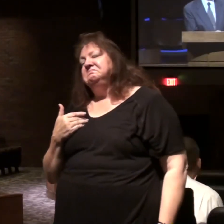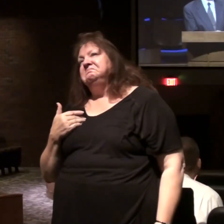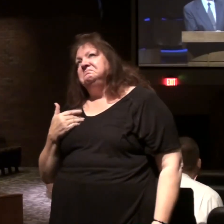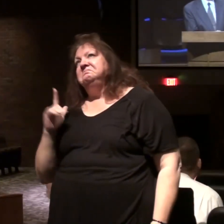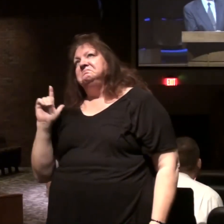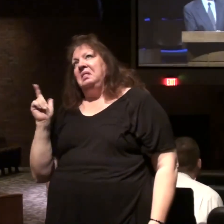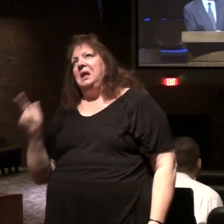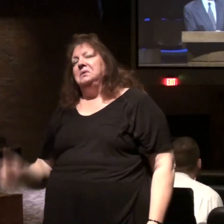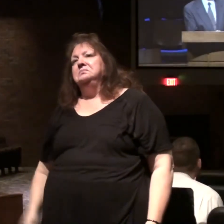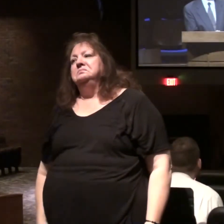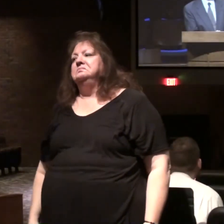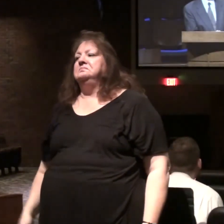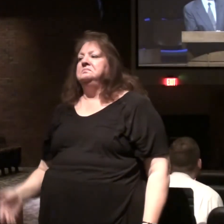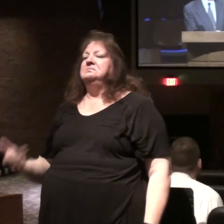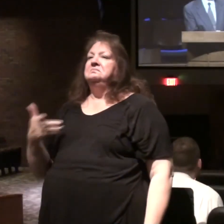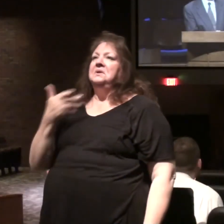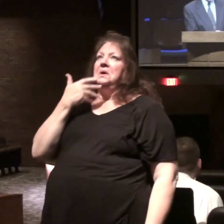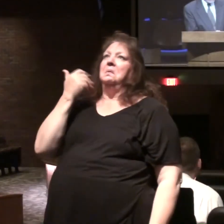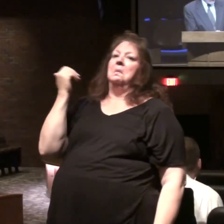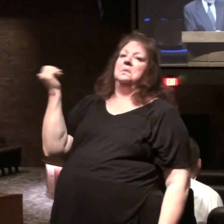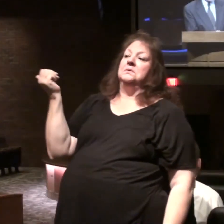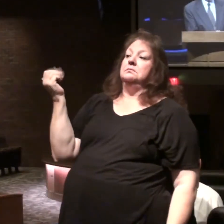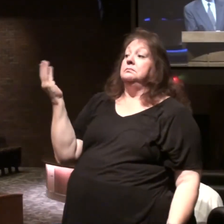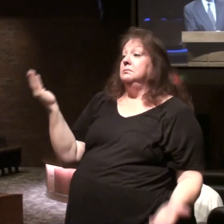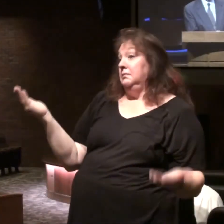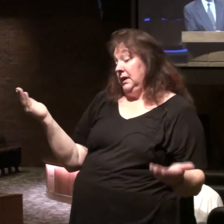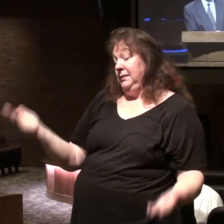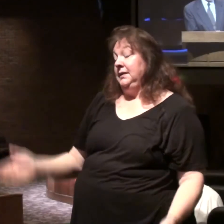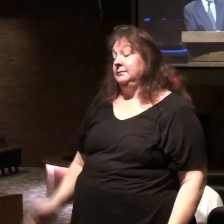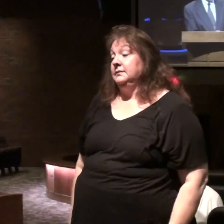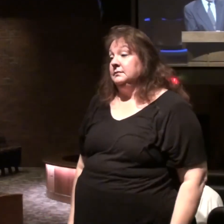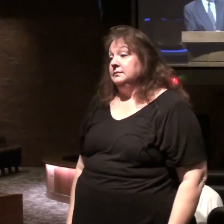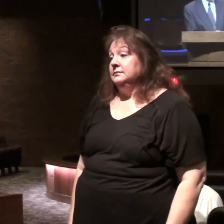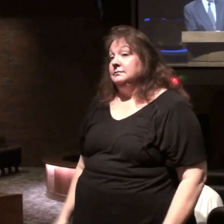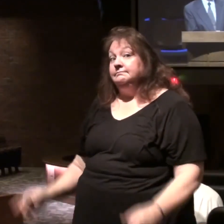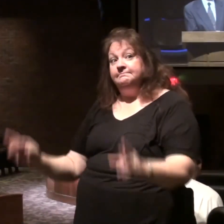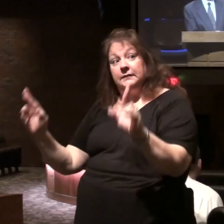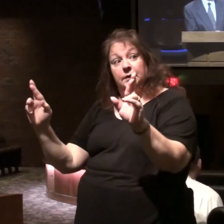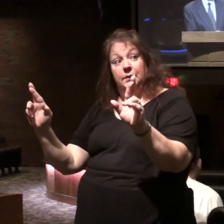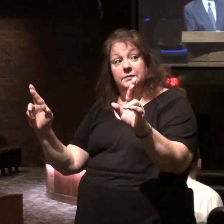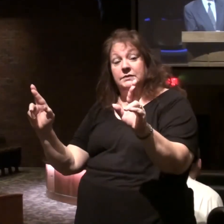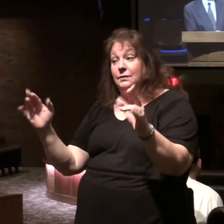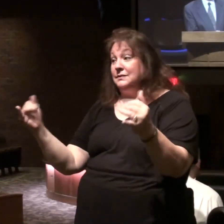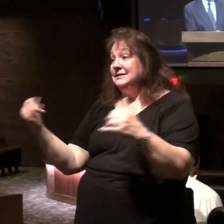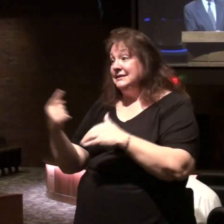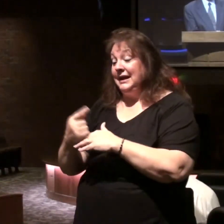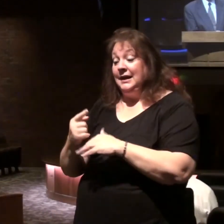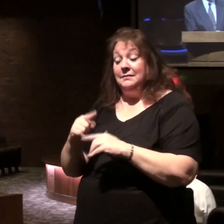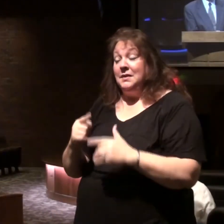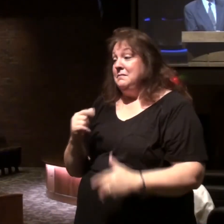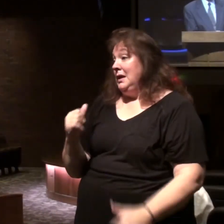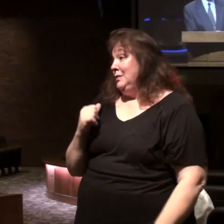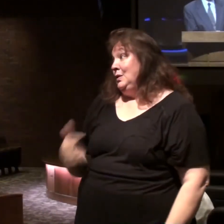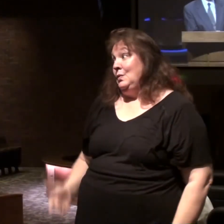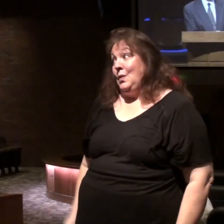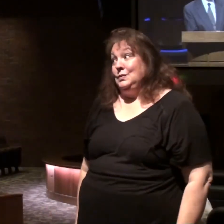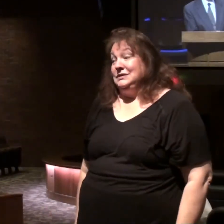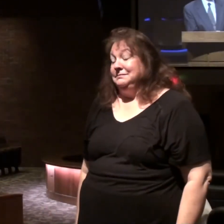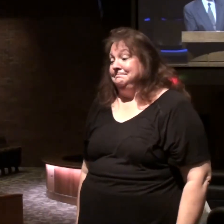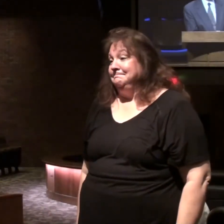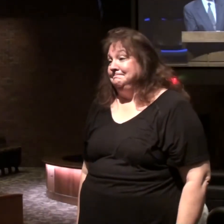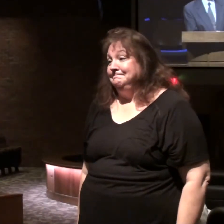sometime get a little older maybe you will I hope so if you have but maybe you won't